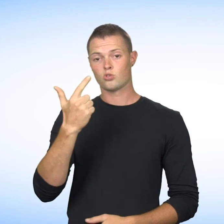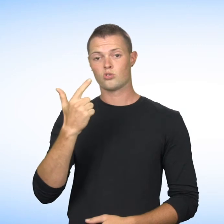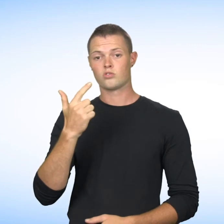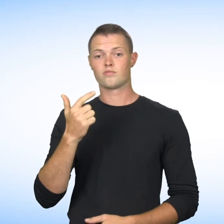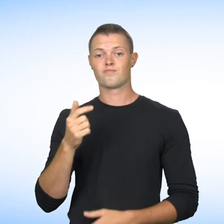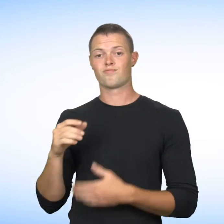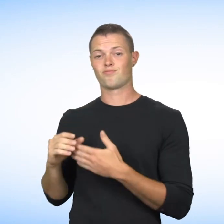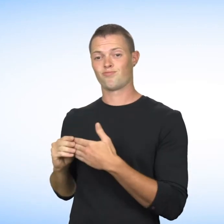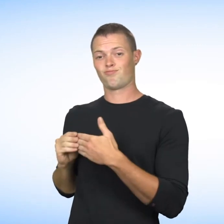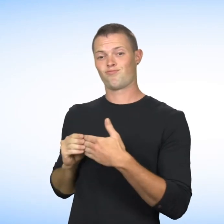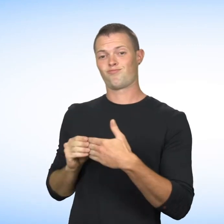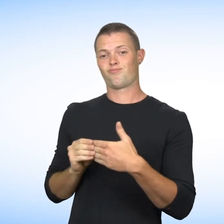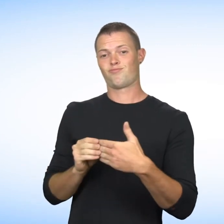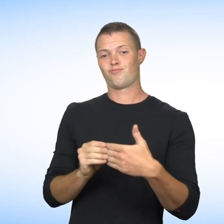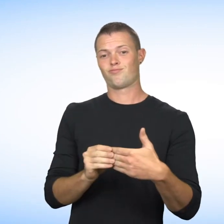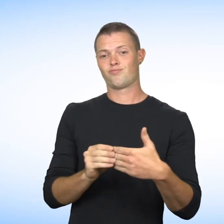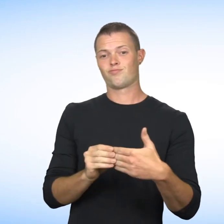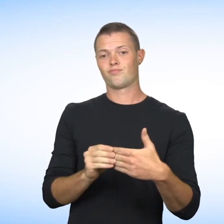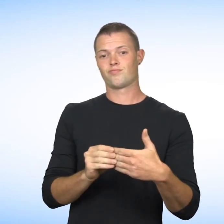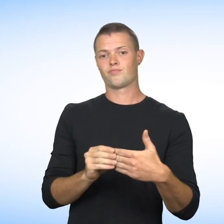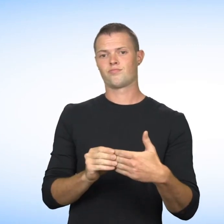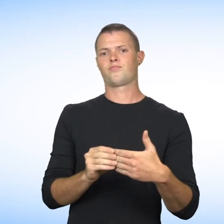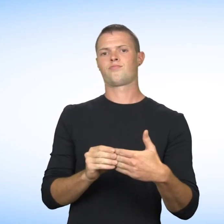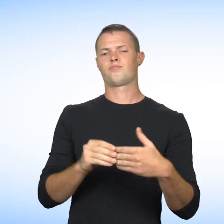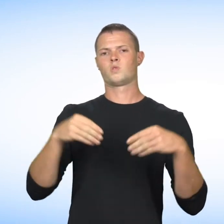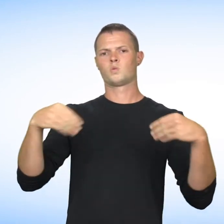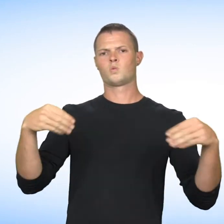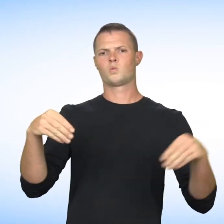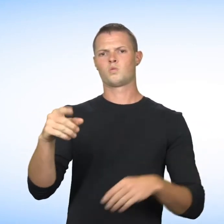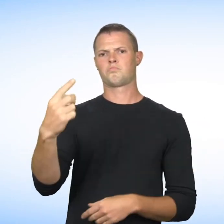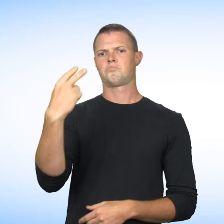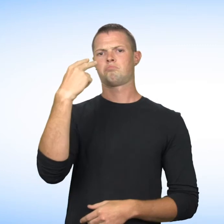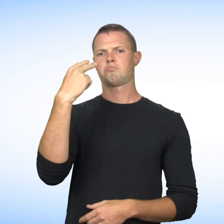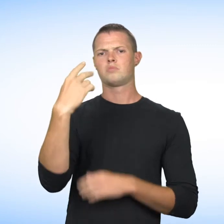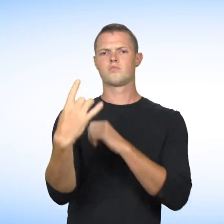you cannot be denied access to a business because you are accompanied by a guide dog.